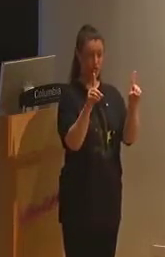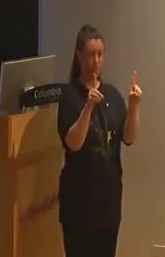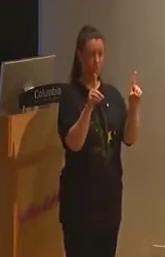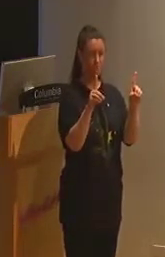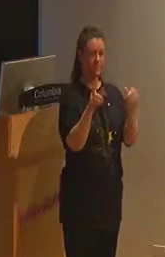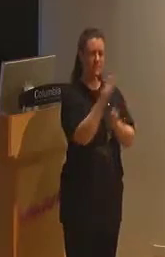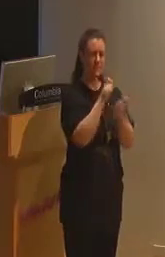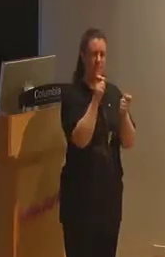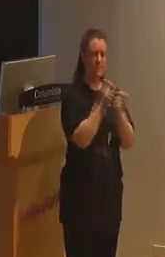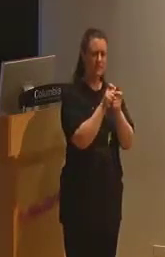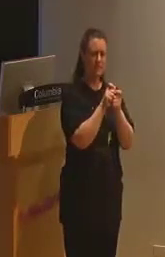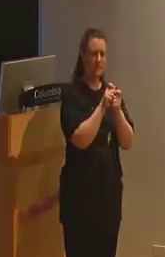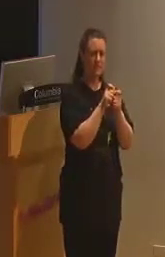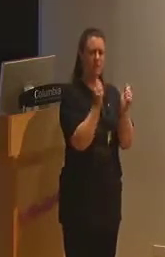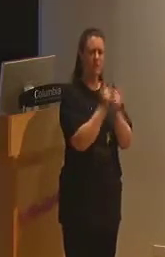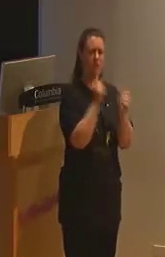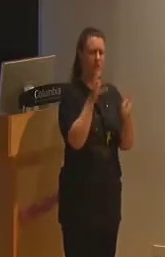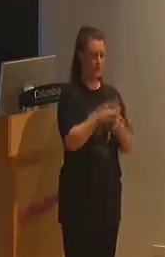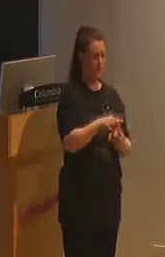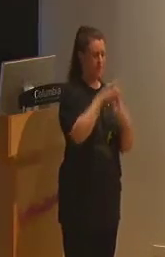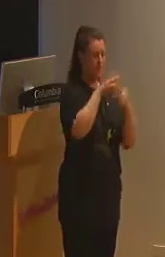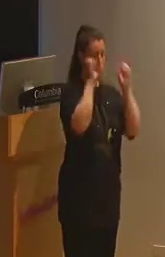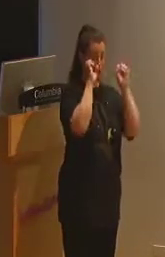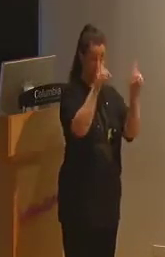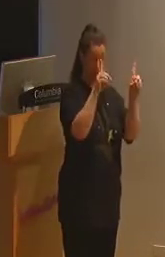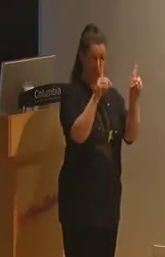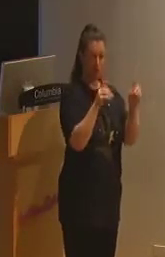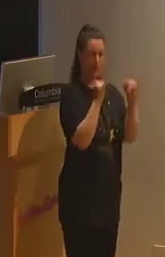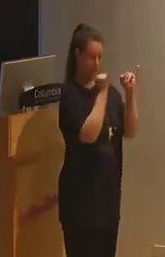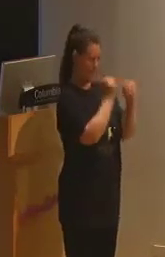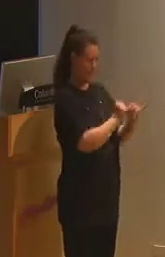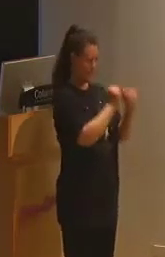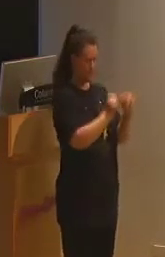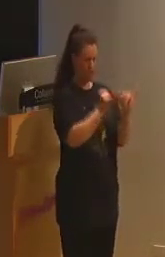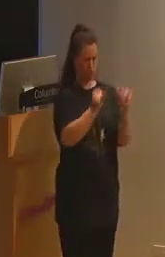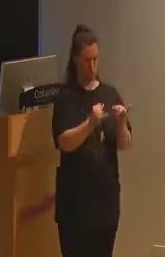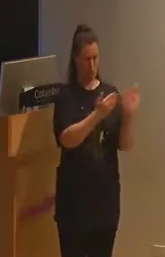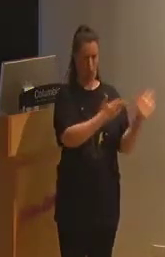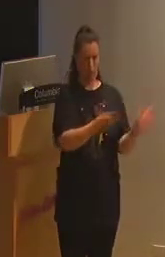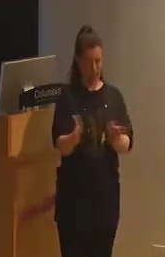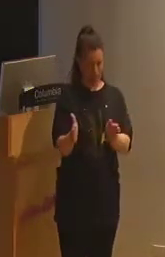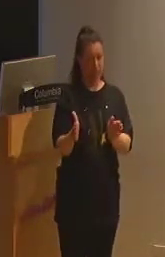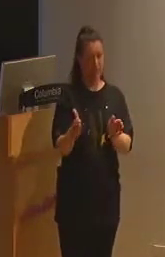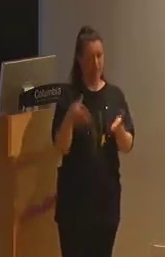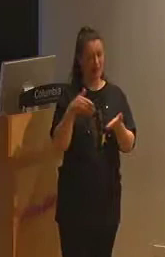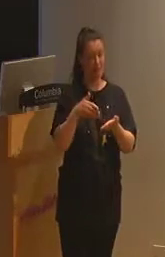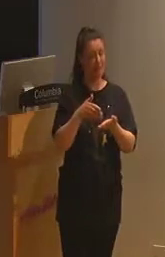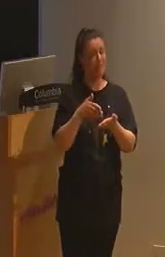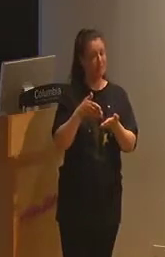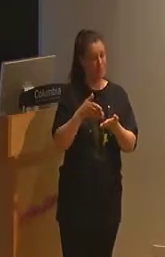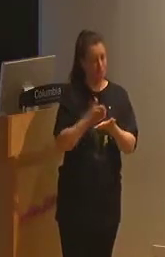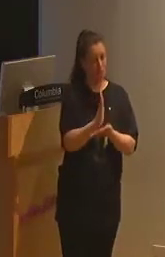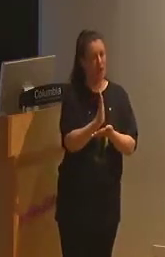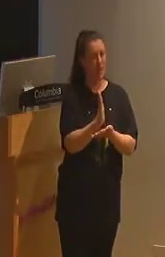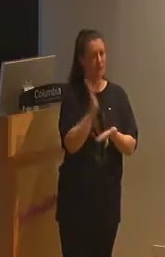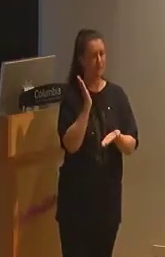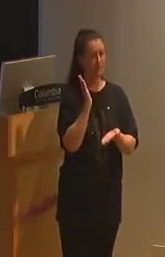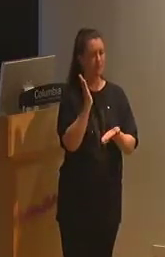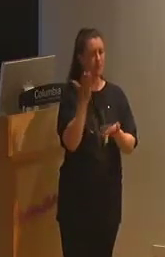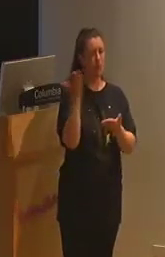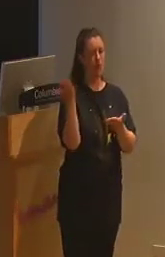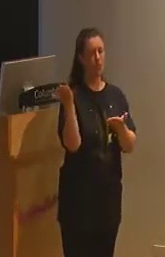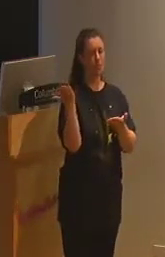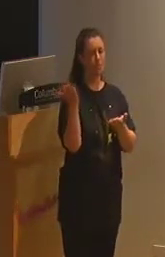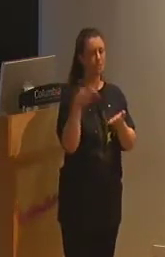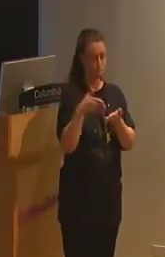education and related services, an individualized education plan, and the right to due process. The construction